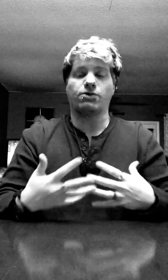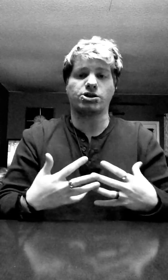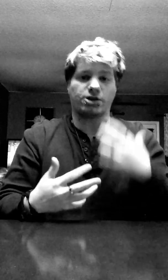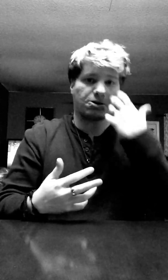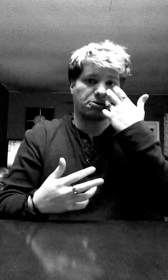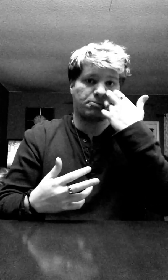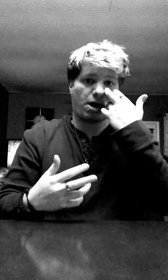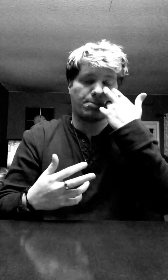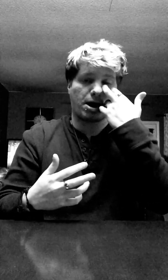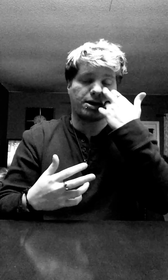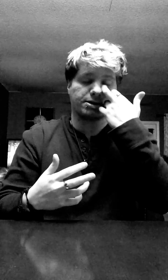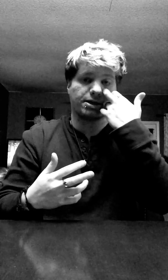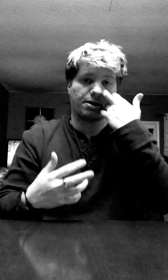fleshly, earthly body is sin.